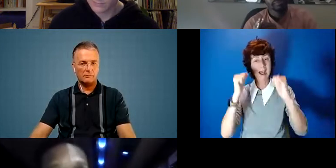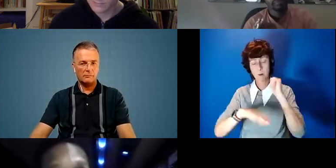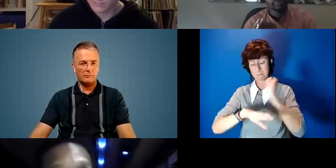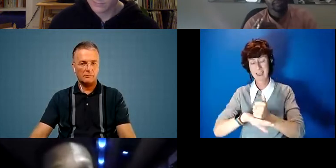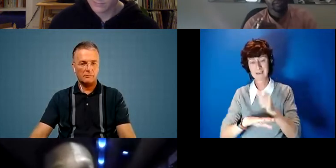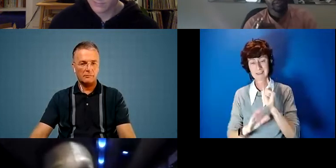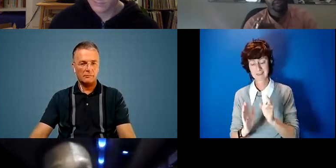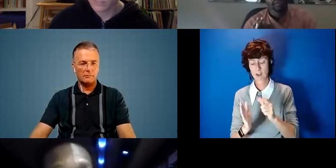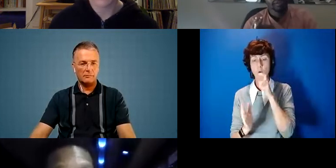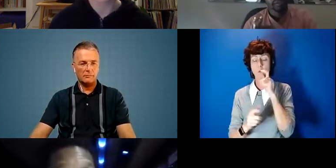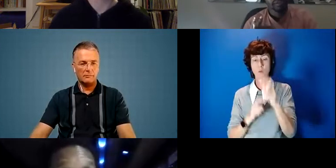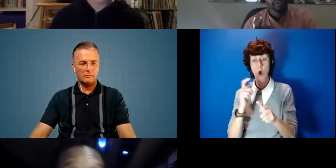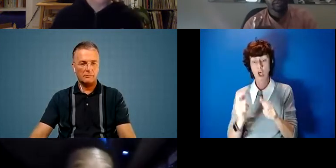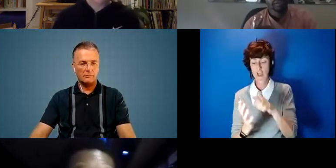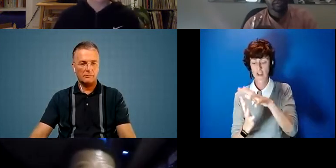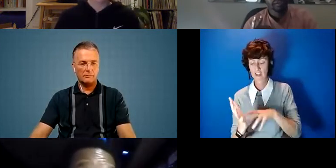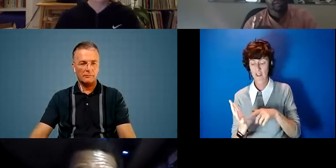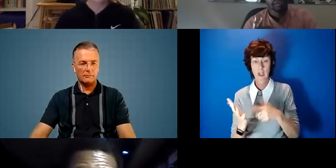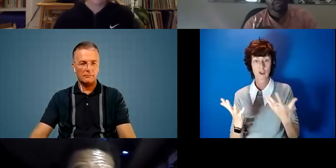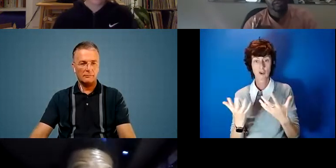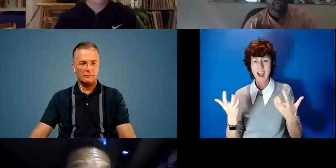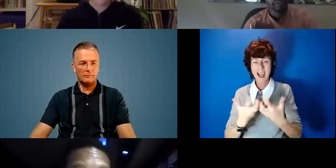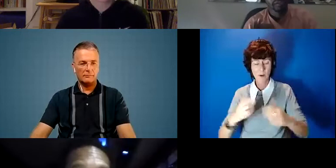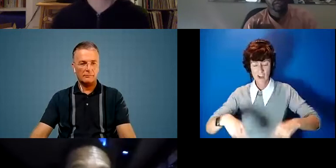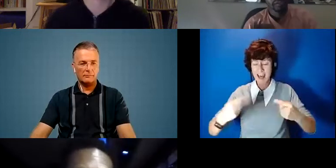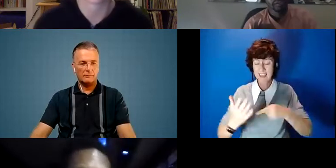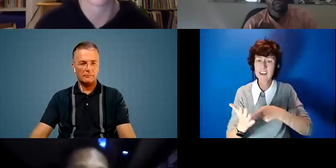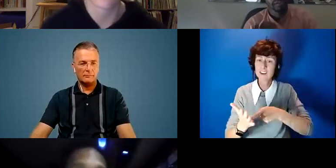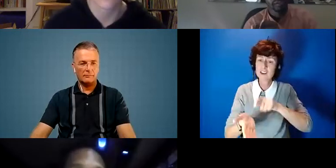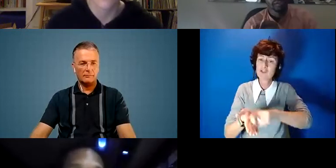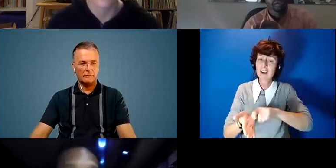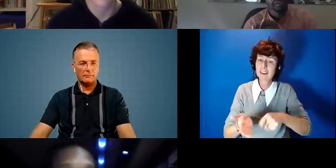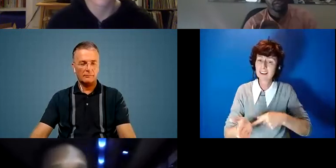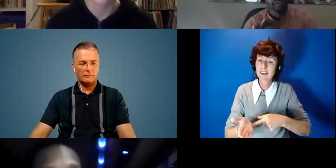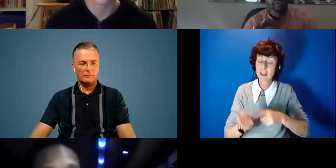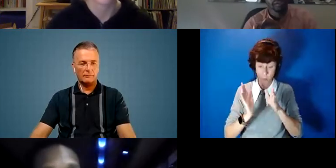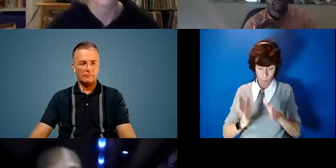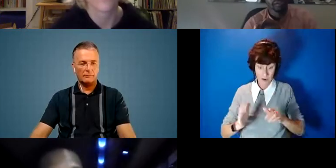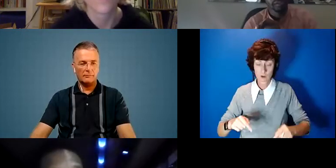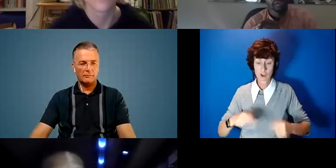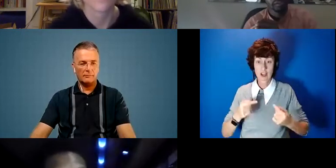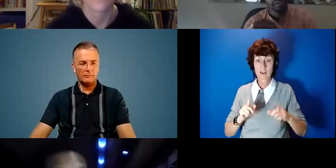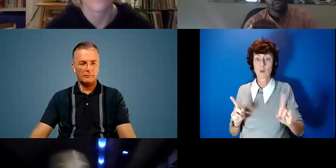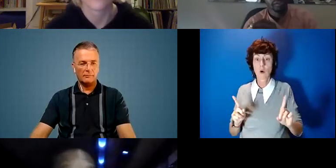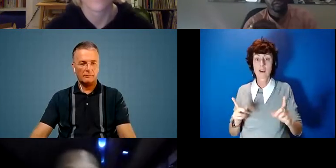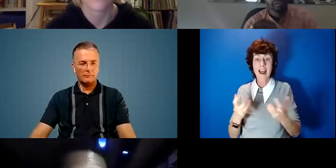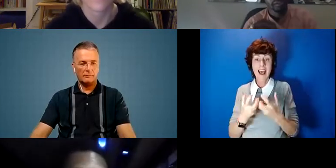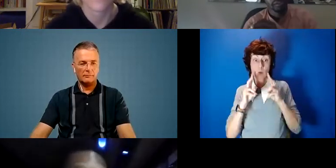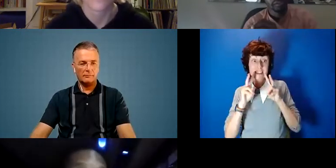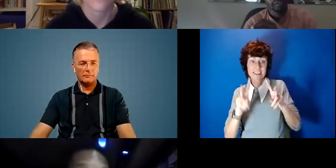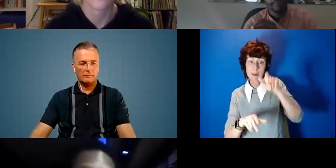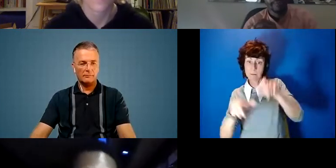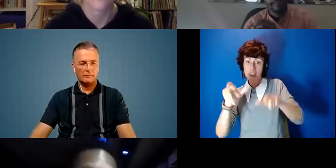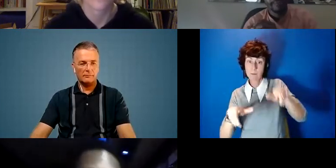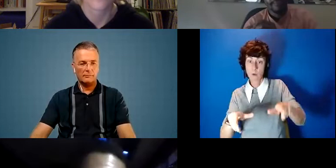so, in order for us to dismantle or to challenge that, we must challenge the way in which we see people who are the most articulate